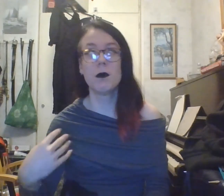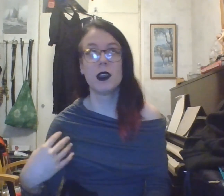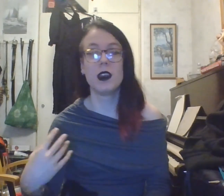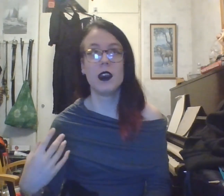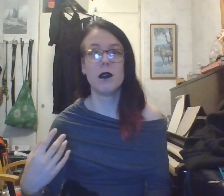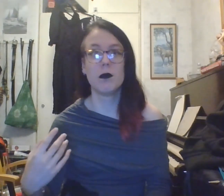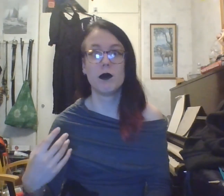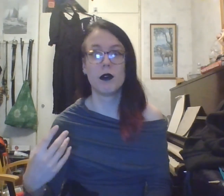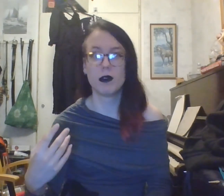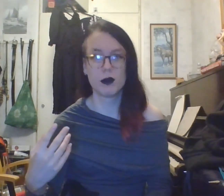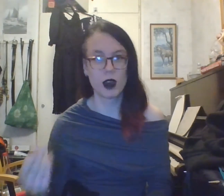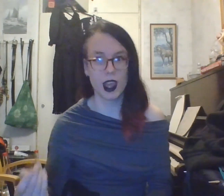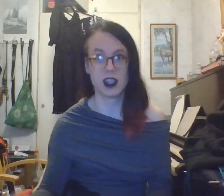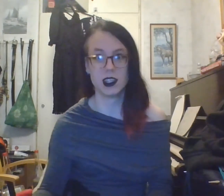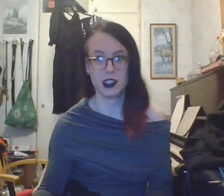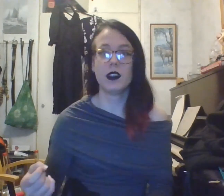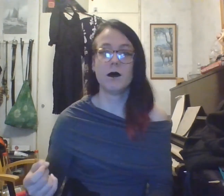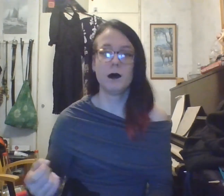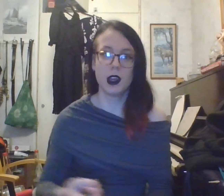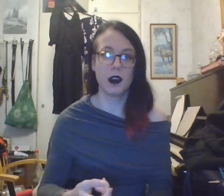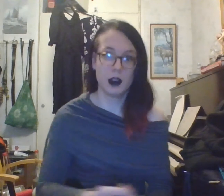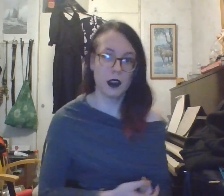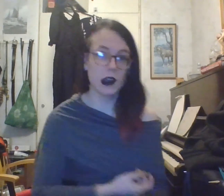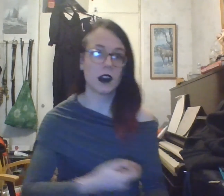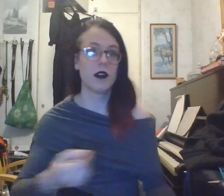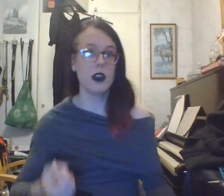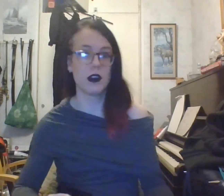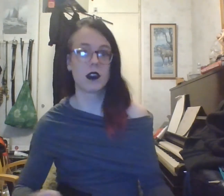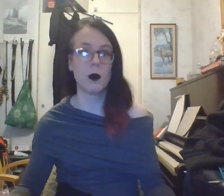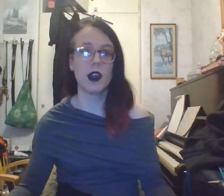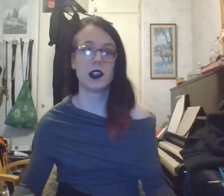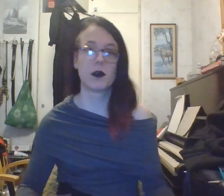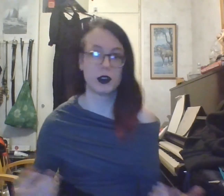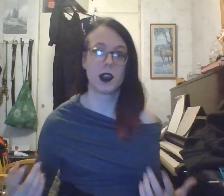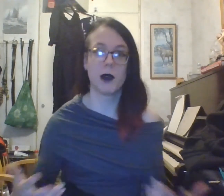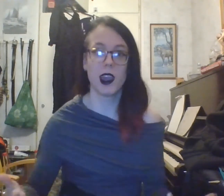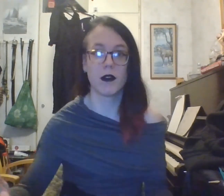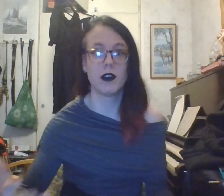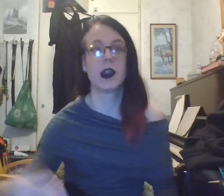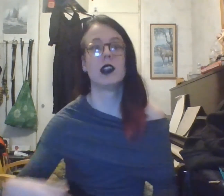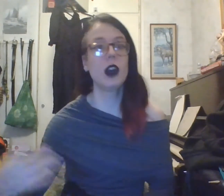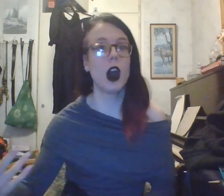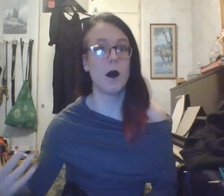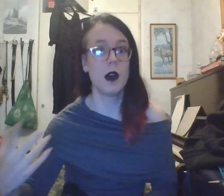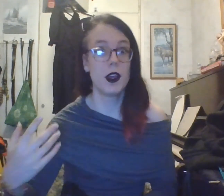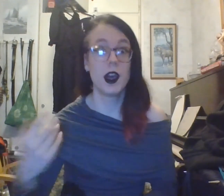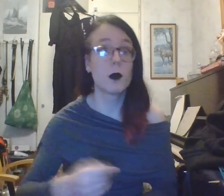no form of wage. Now, this might confuse you as a wage is what you get paid for doing a job. And we're not